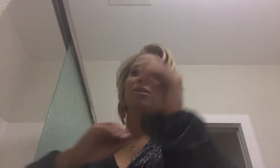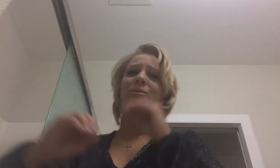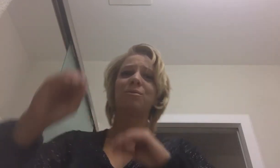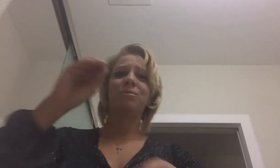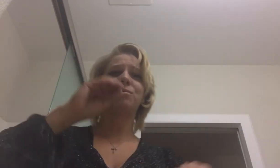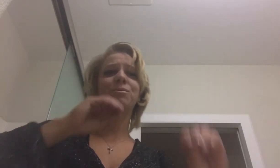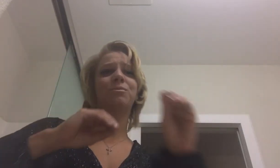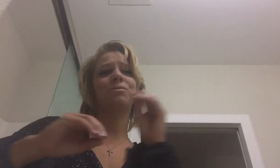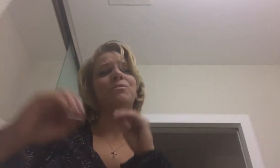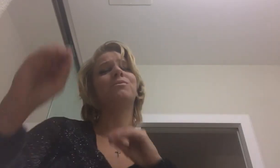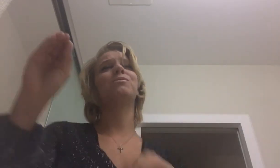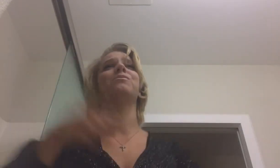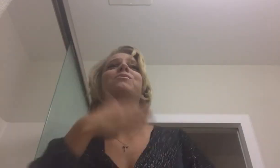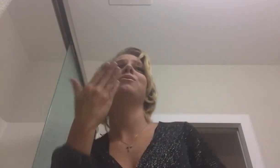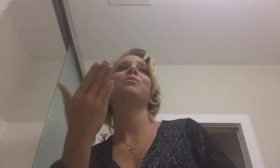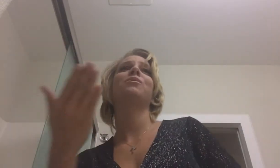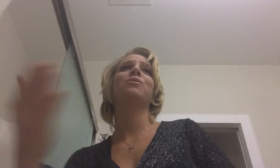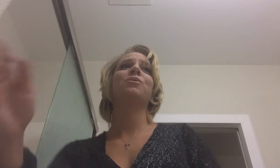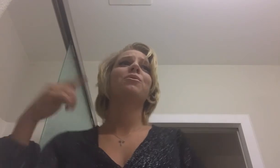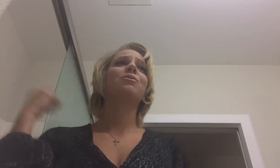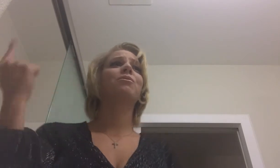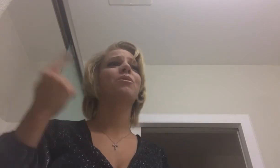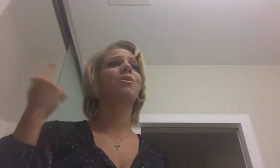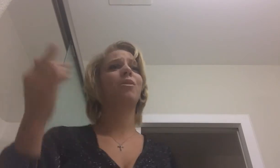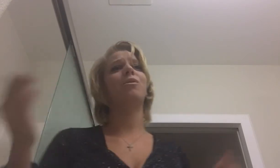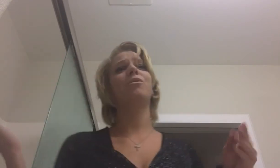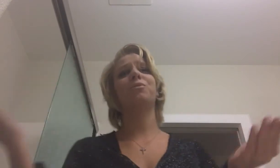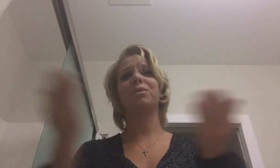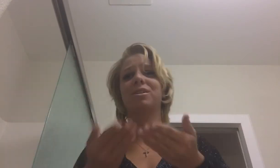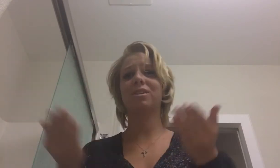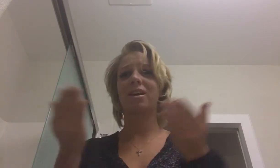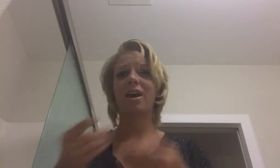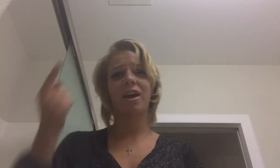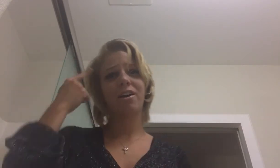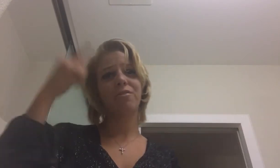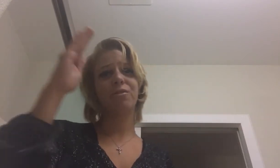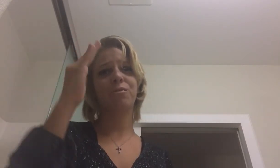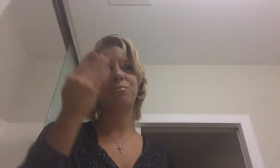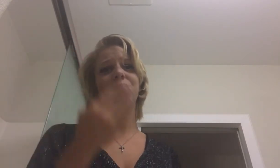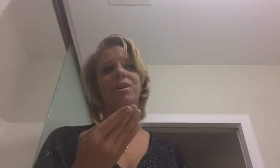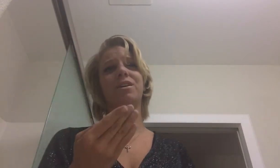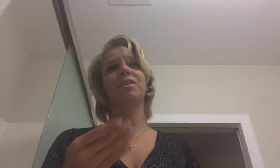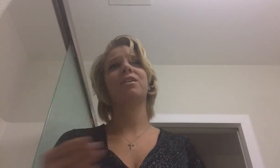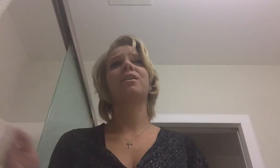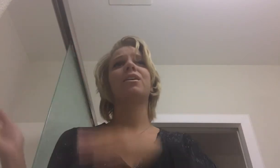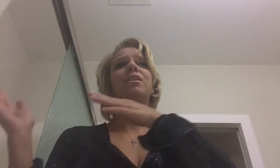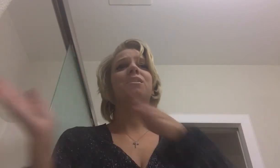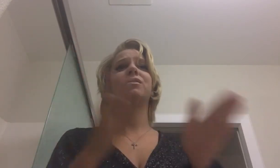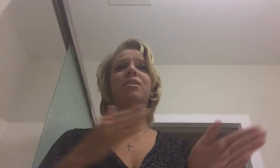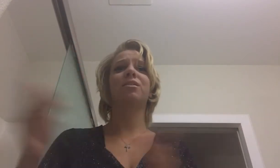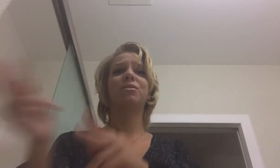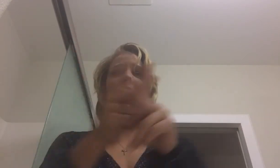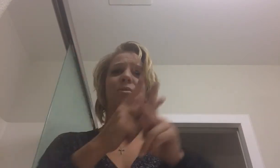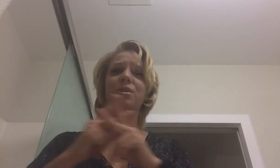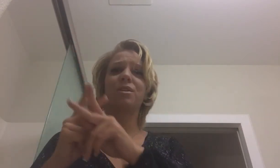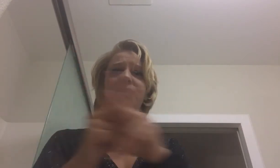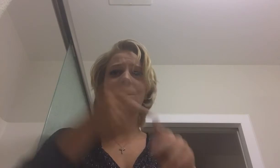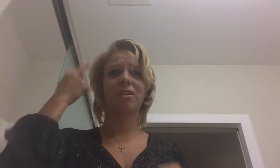were always there for me The tender wind that